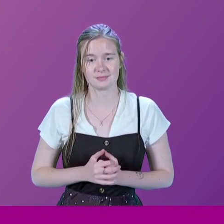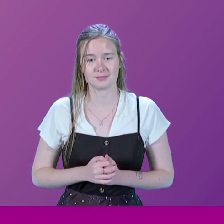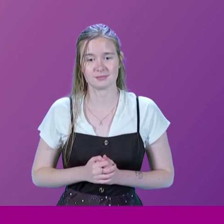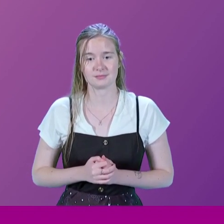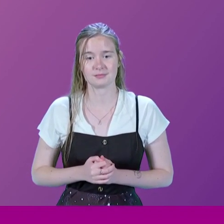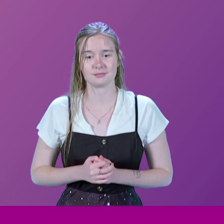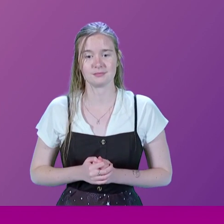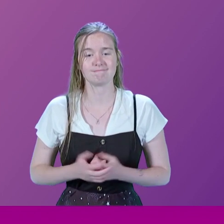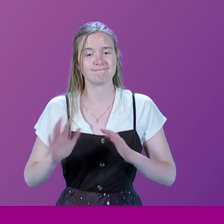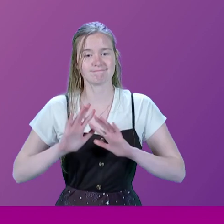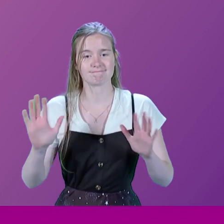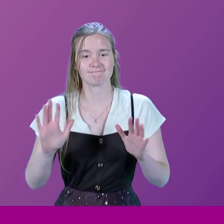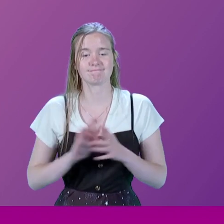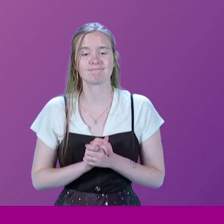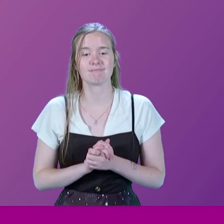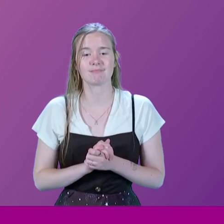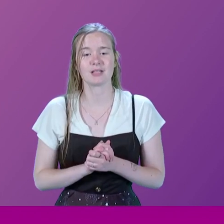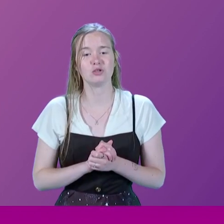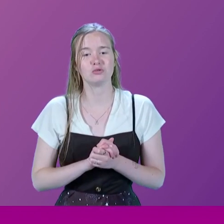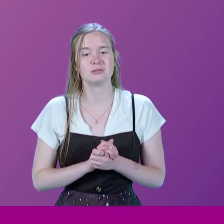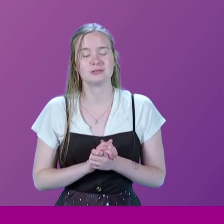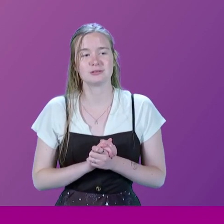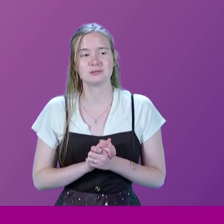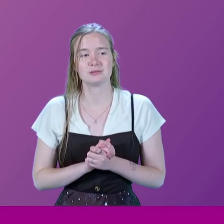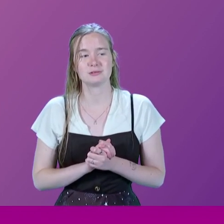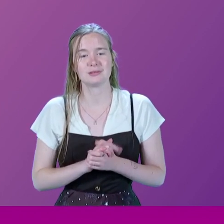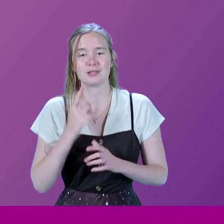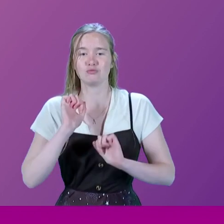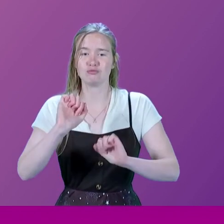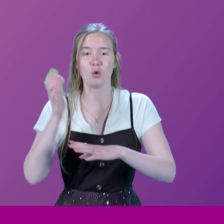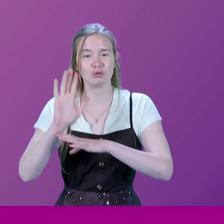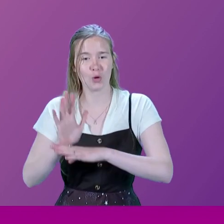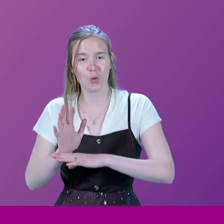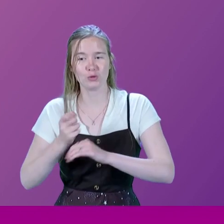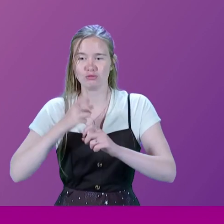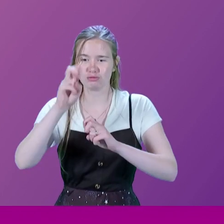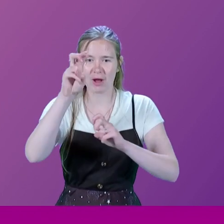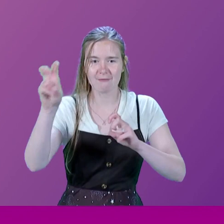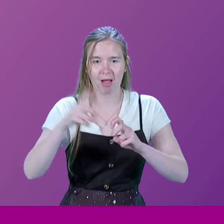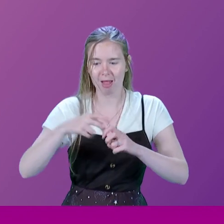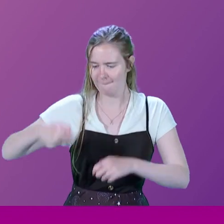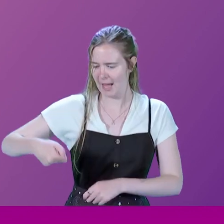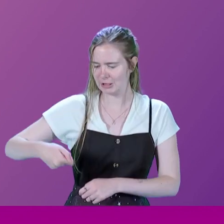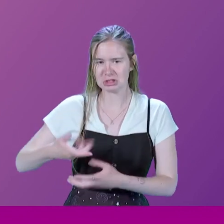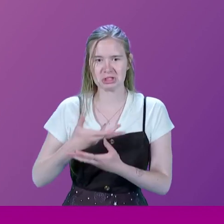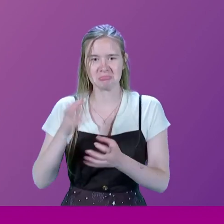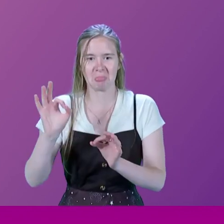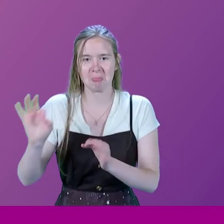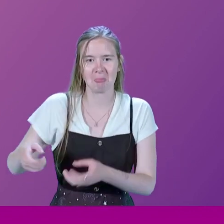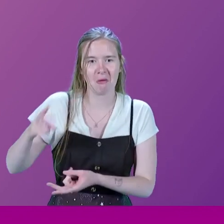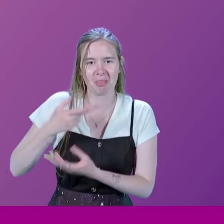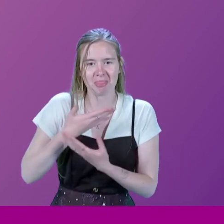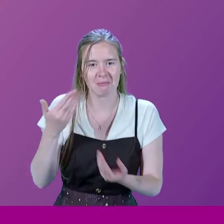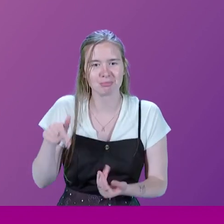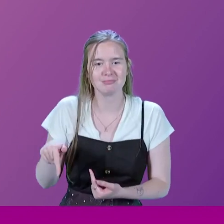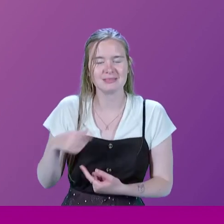Hi, Michael. You seem to travel very light in your railway programs. Was that a conscious